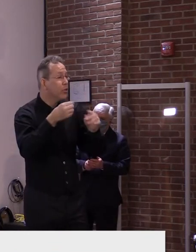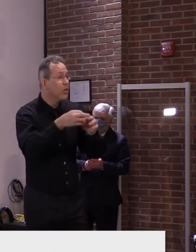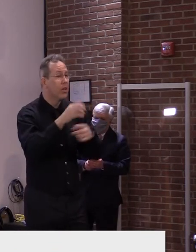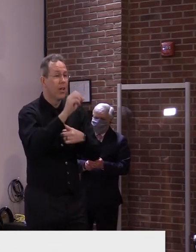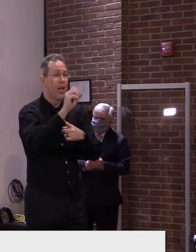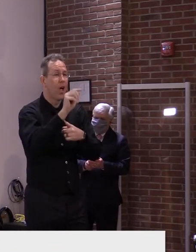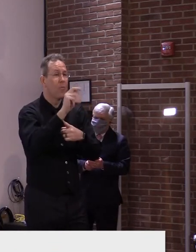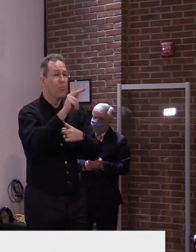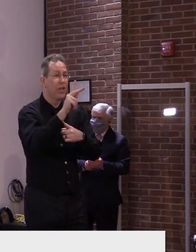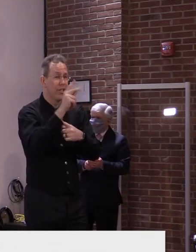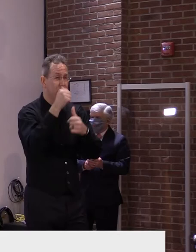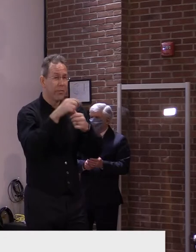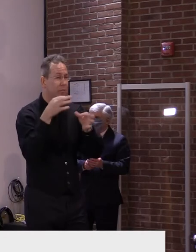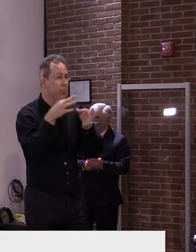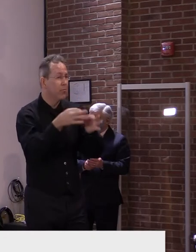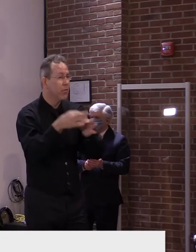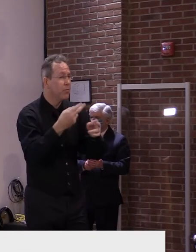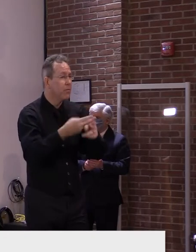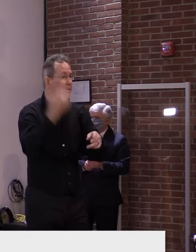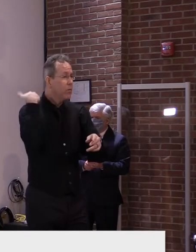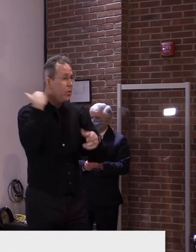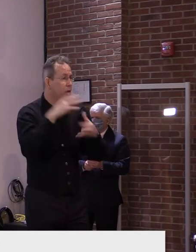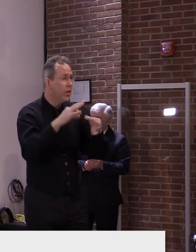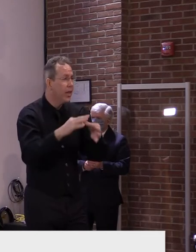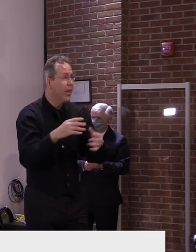some cases, not as dramatic as it might appear.